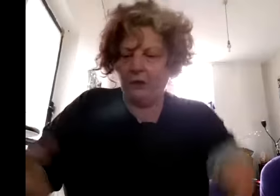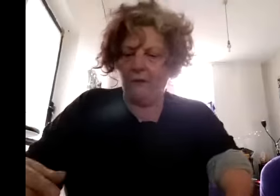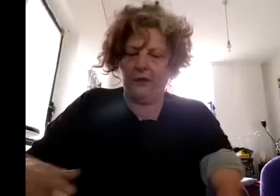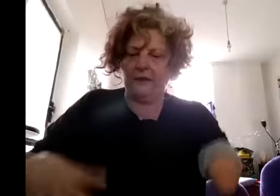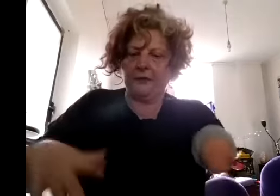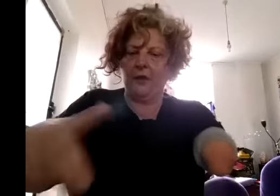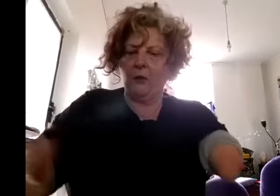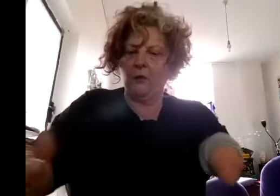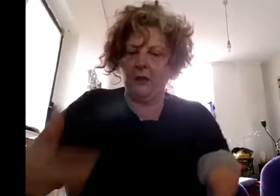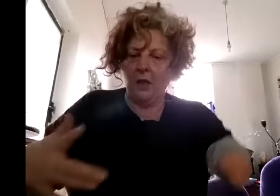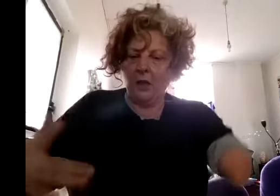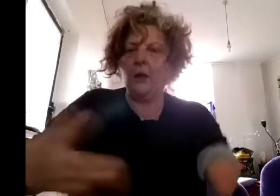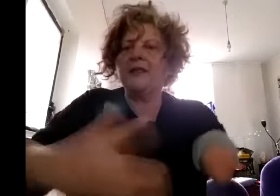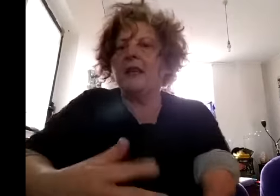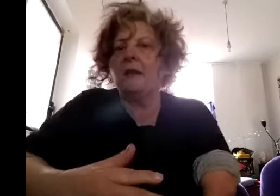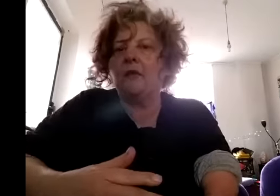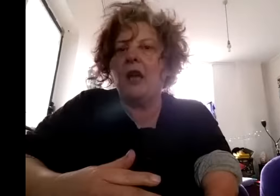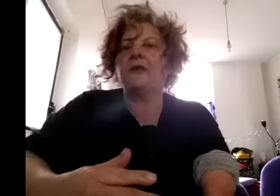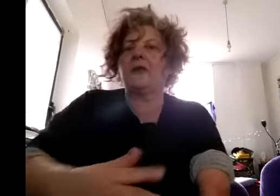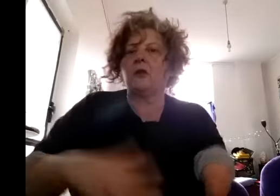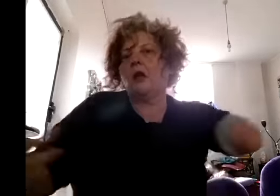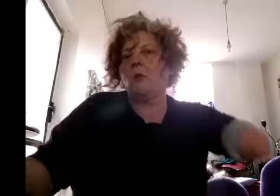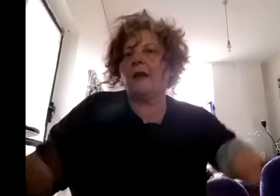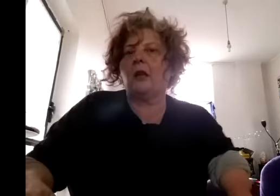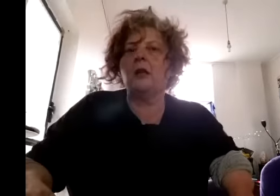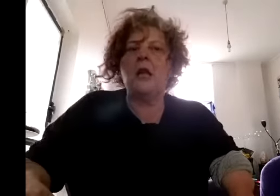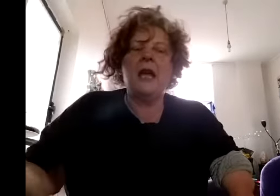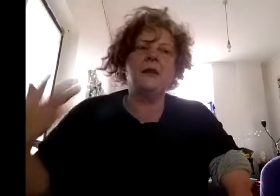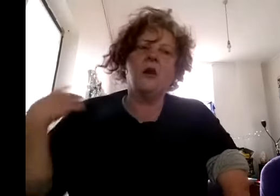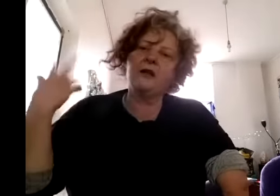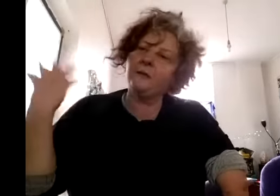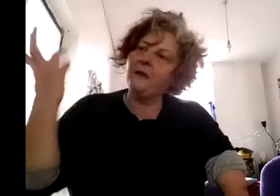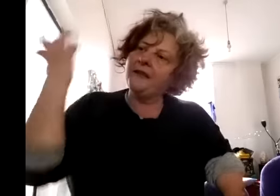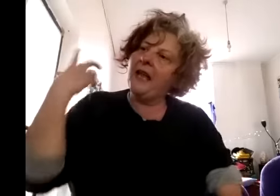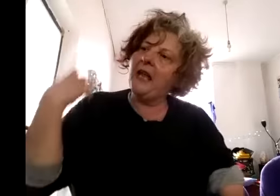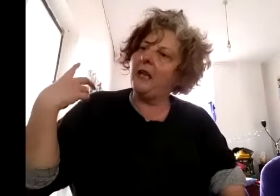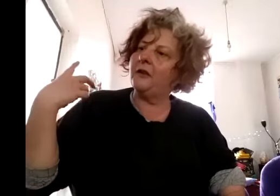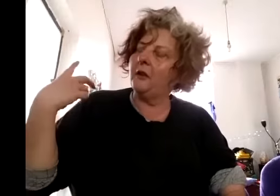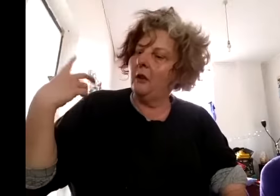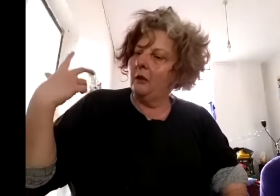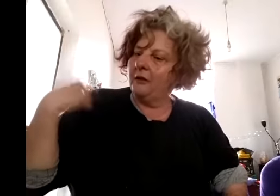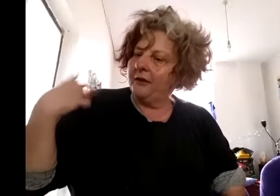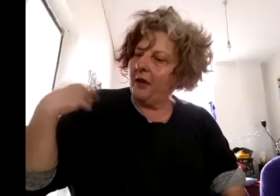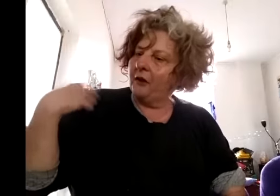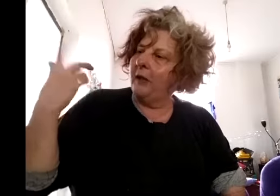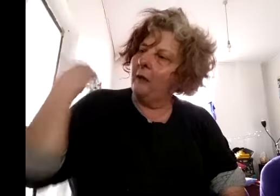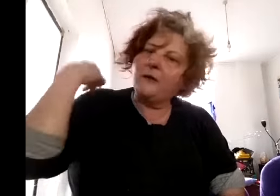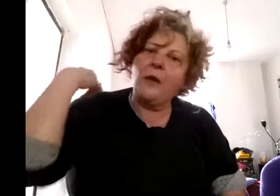40 of us doing the movement and I was near the front you know whatever and I just got this hand touched me and it was one of the